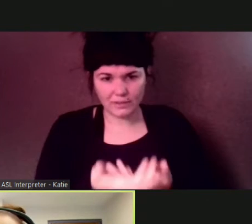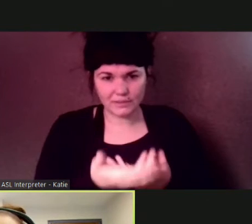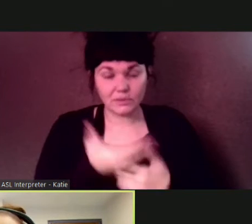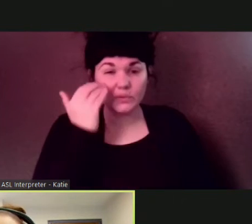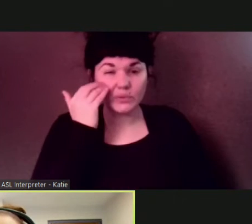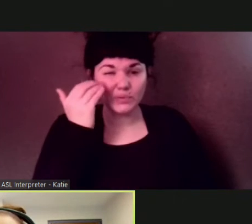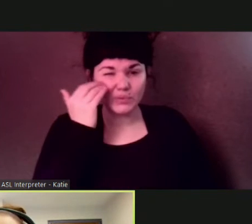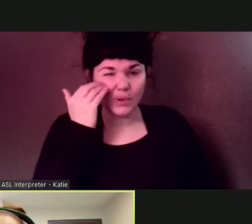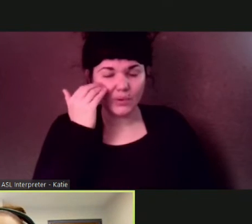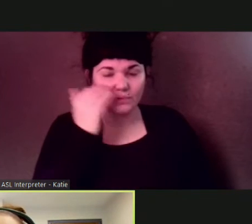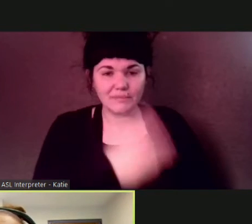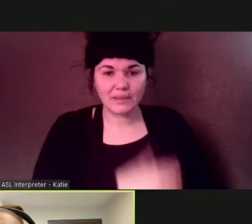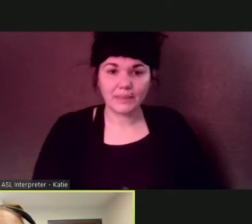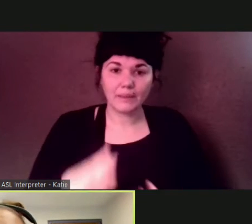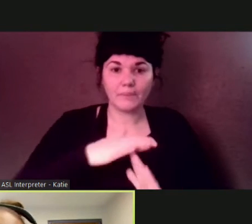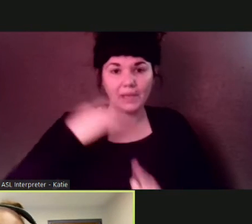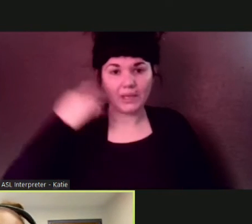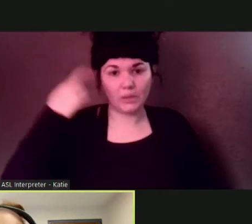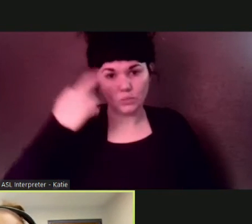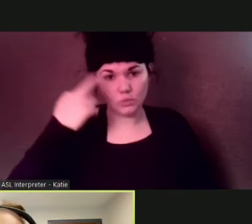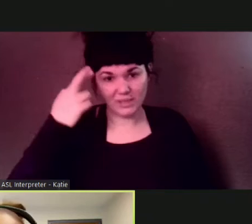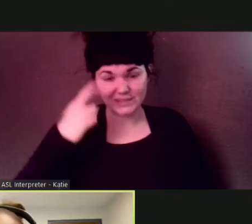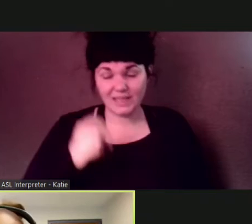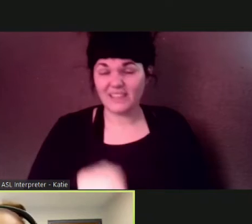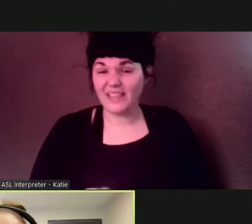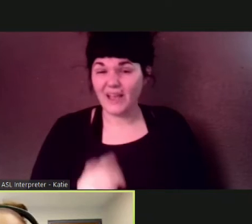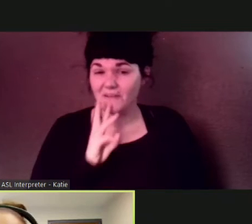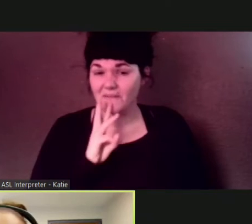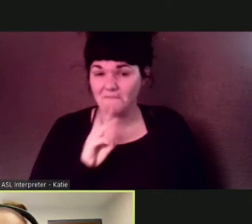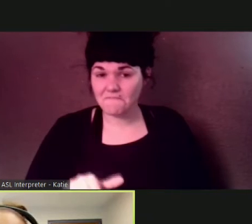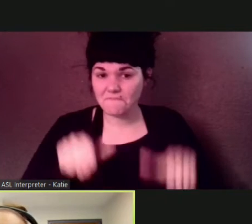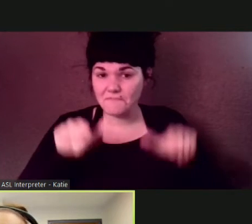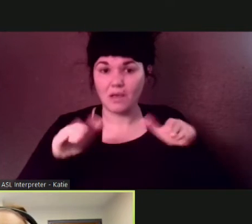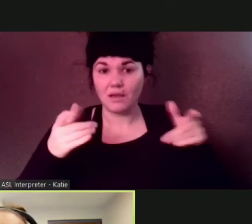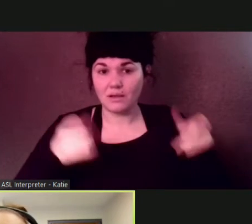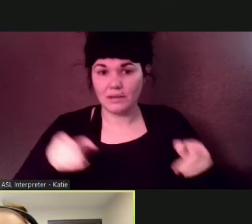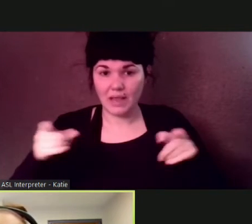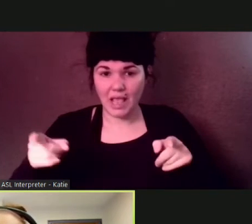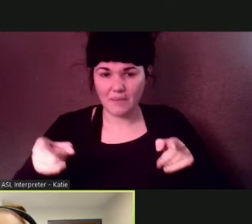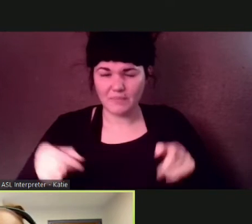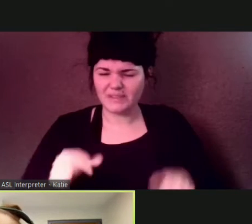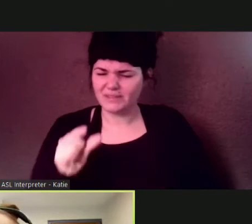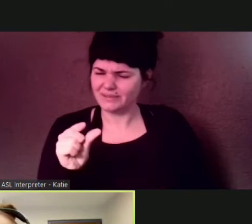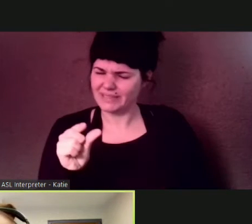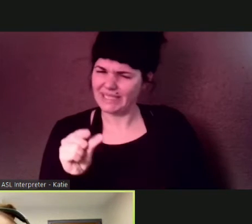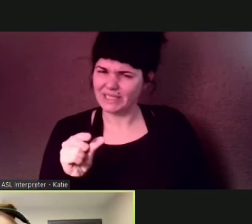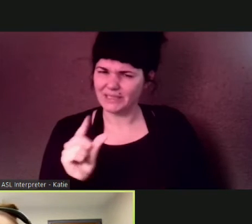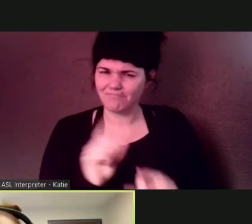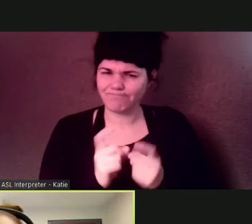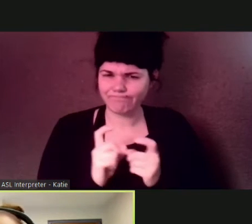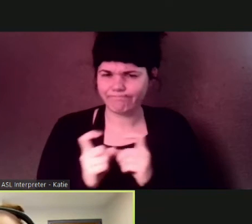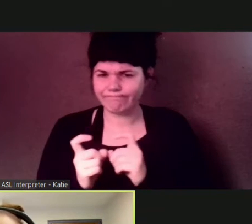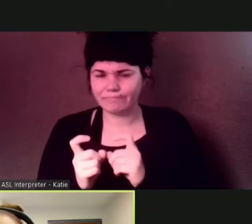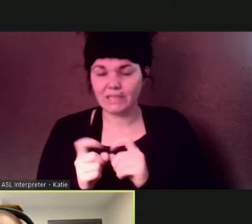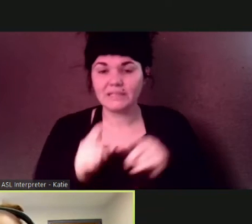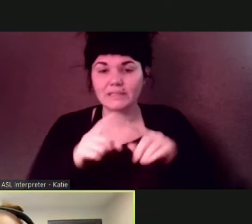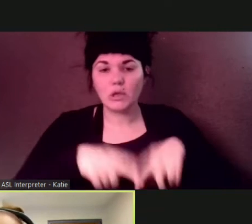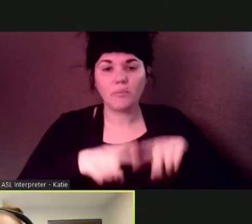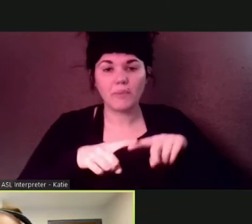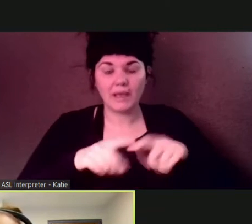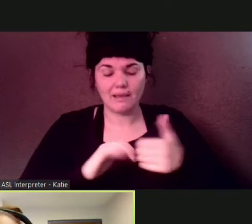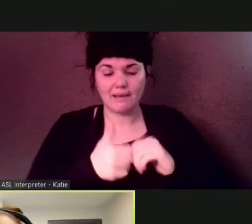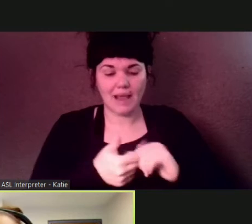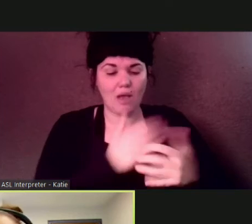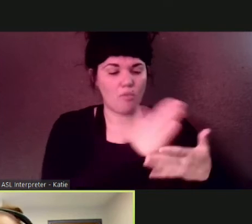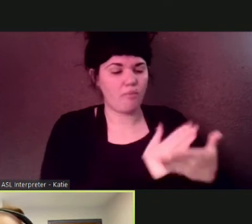main reason for flooding there are some nuances that i'm sure occurred uh depending on um how parts of the system interact